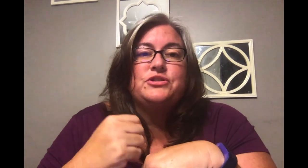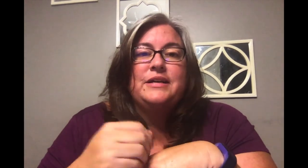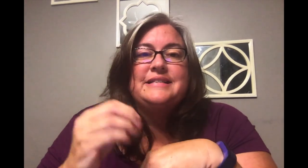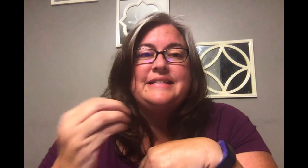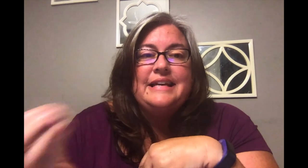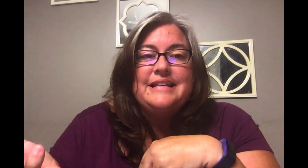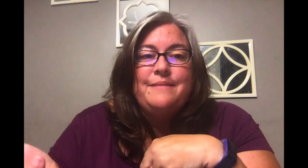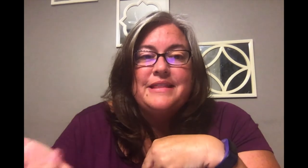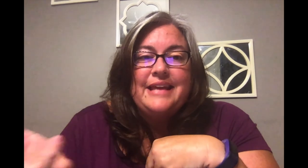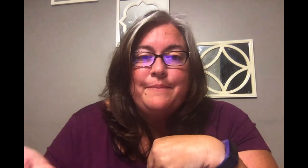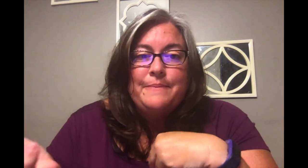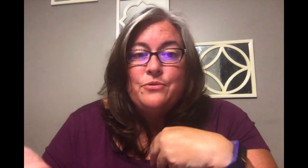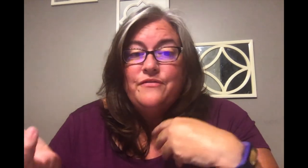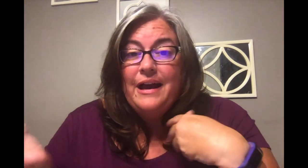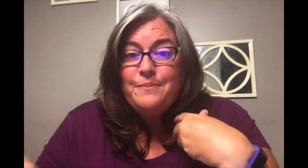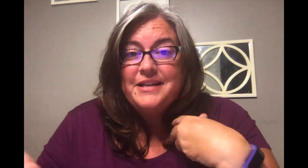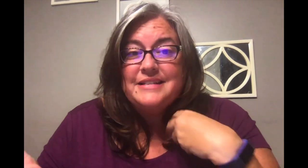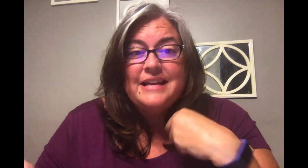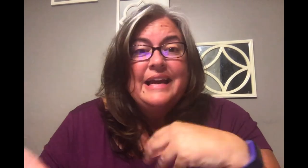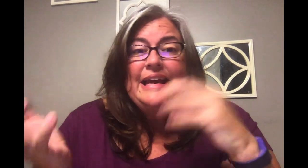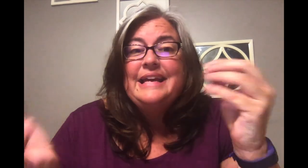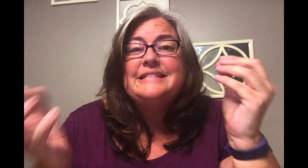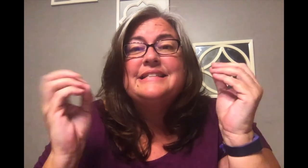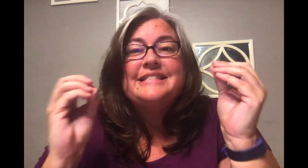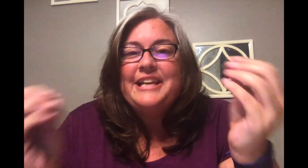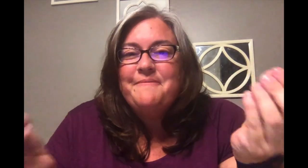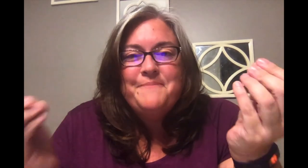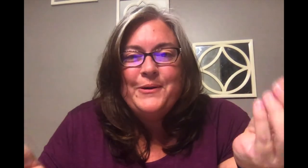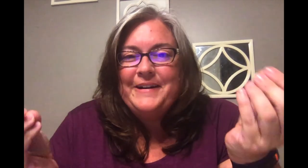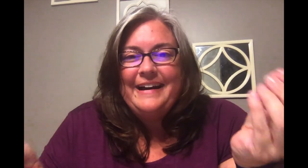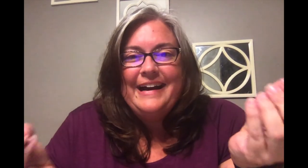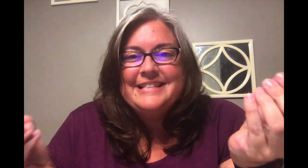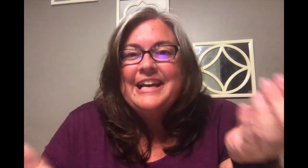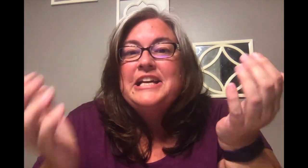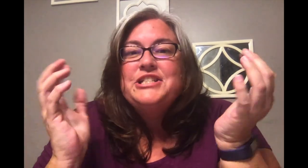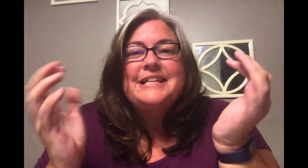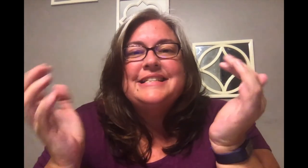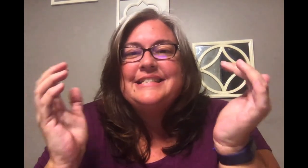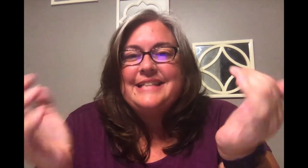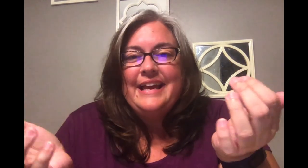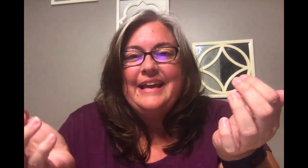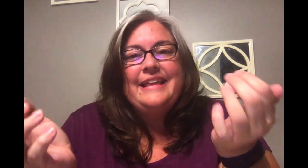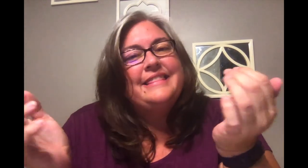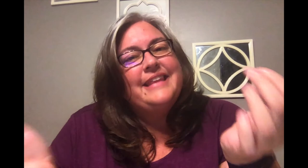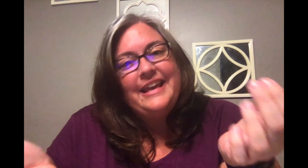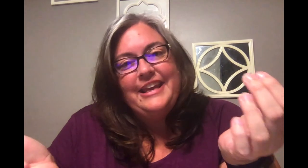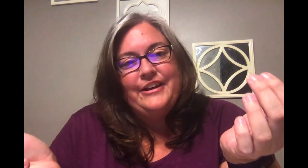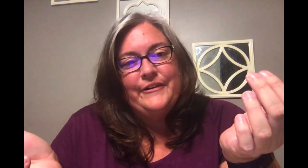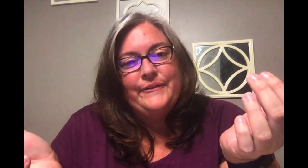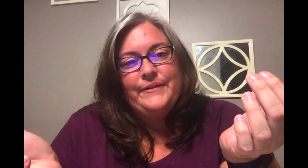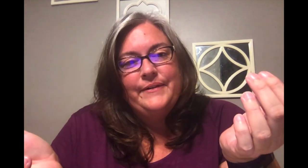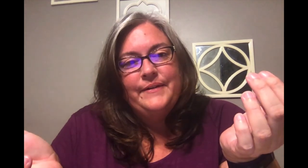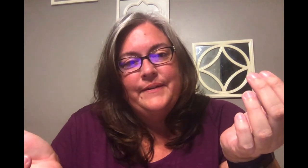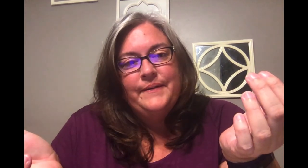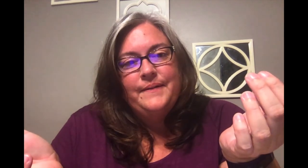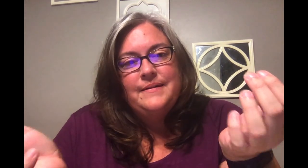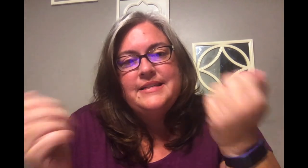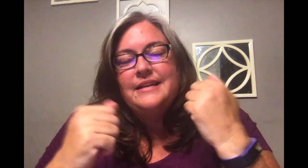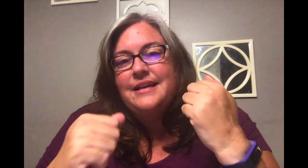choice And take time to thank People who've helped us It's simple guys Just say thank you Take time